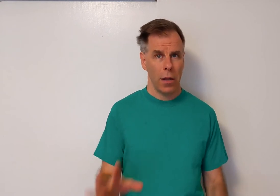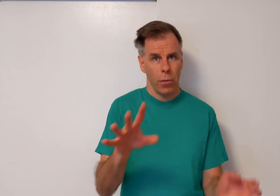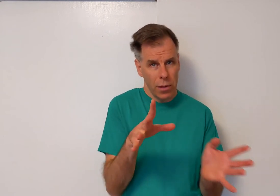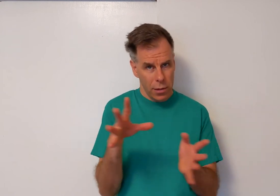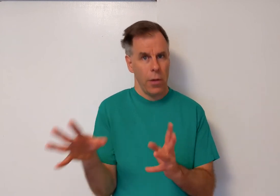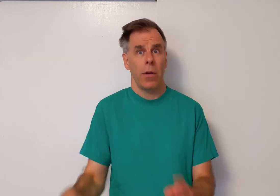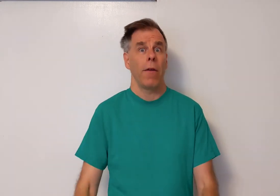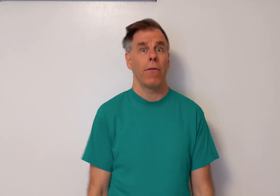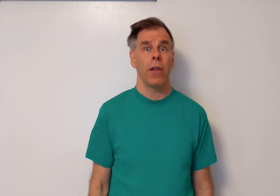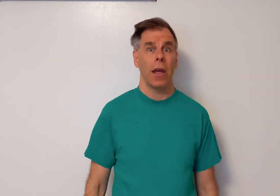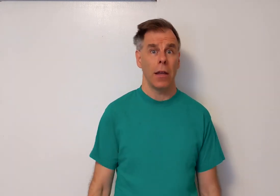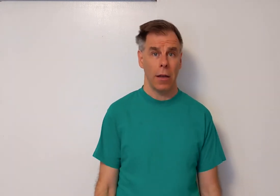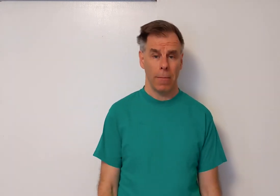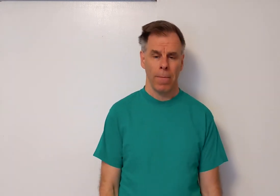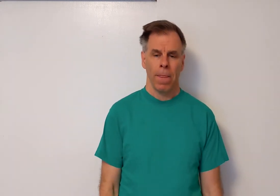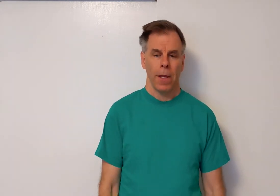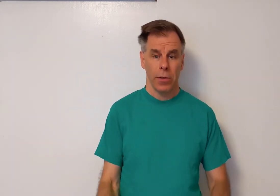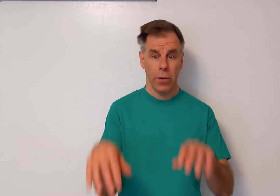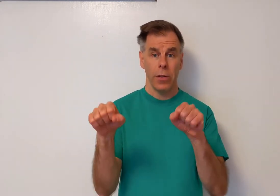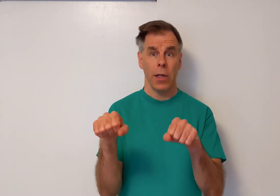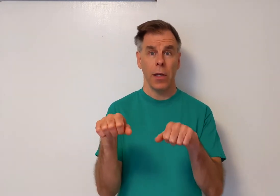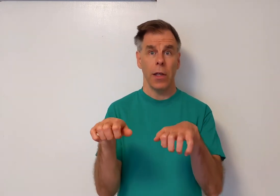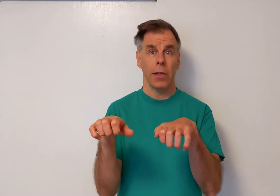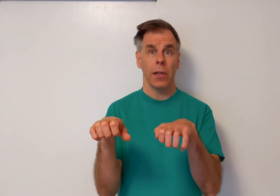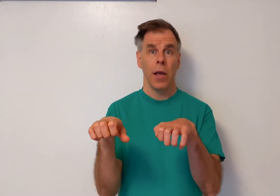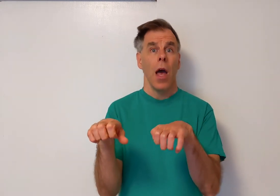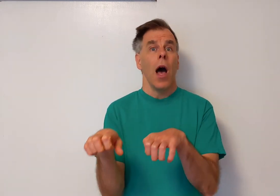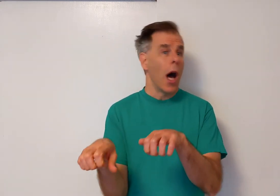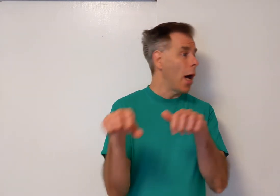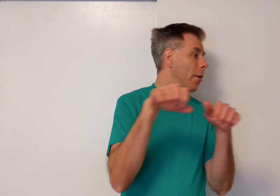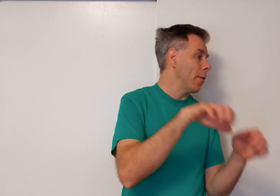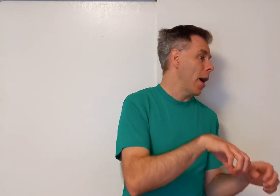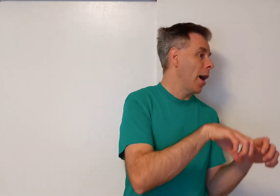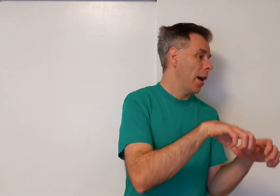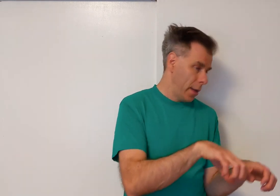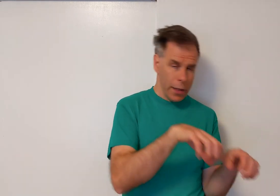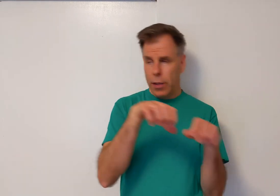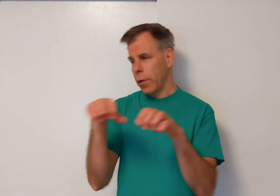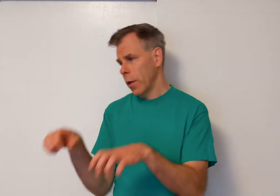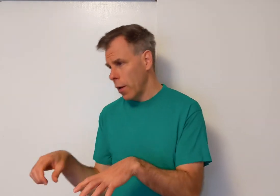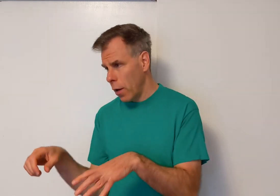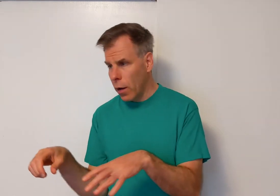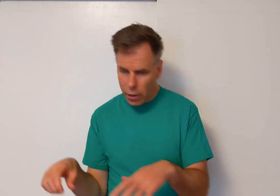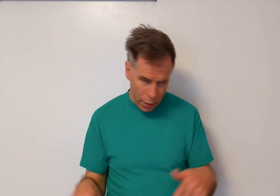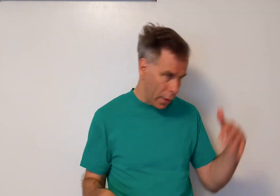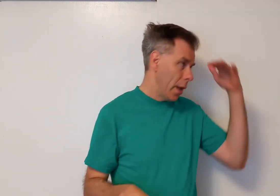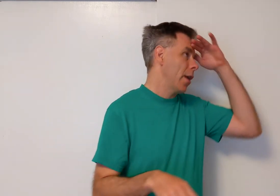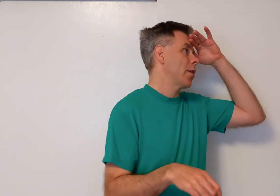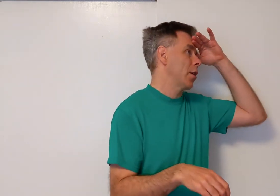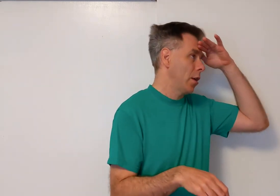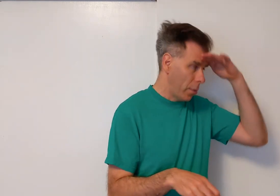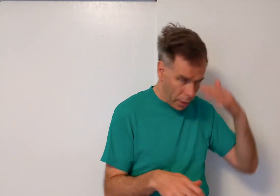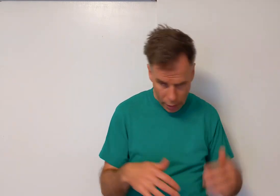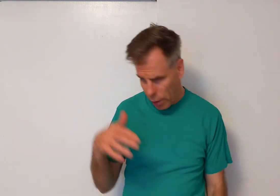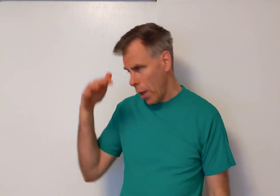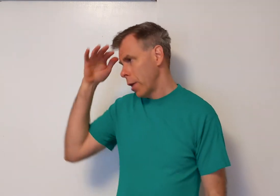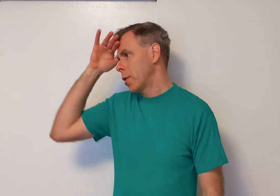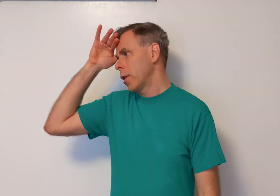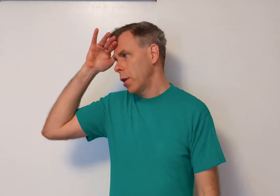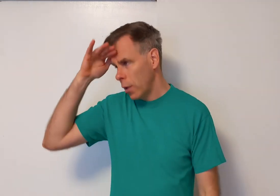then we slow down for the ending. So it goes like this. I ride in the car and I see what I see.